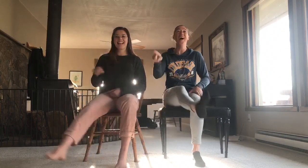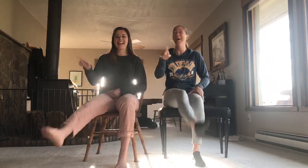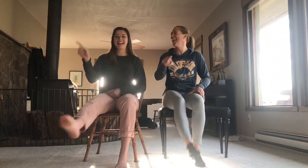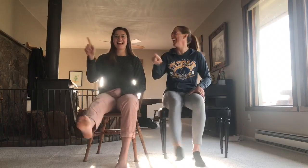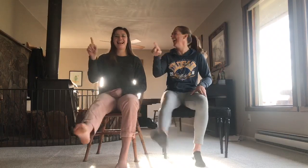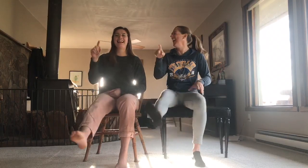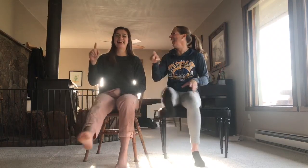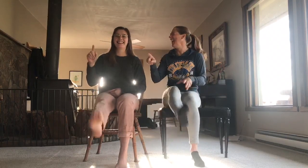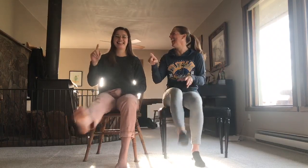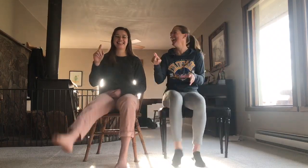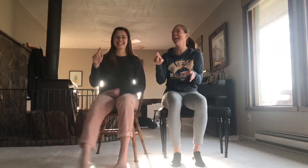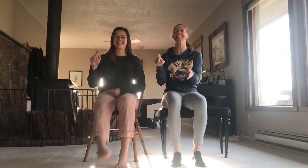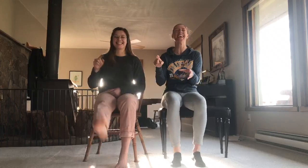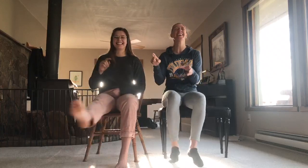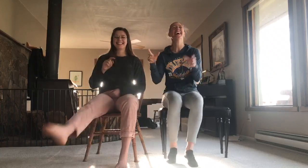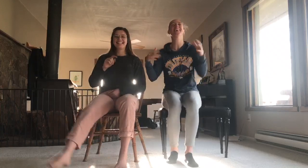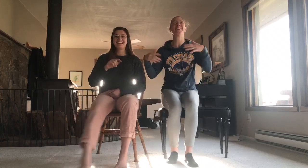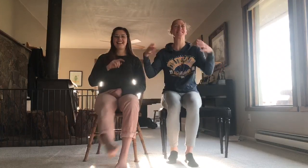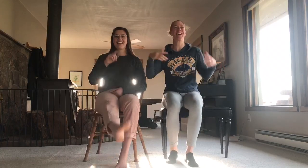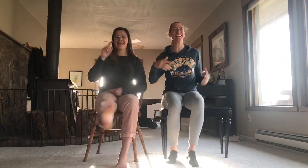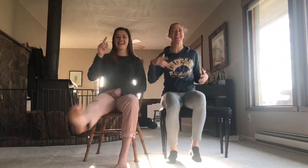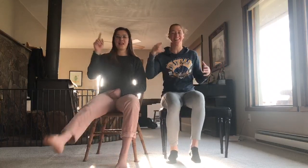hey okay i'm gonna try it again